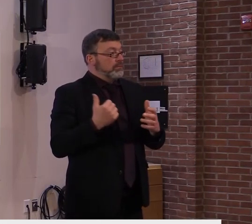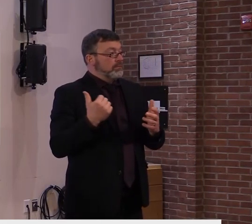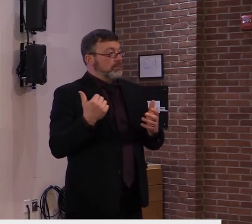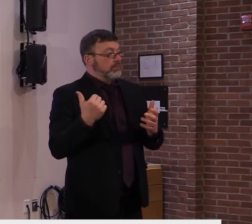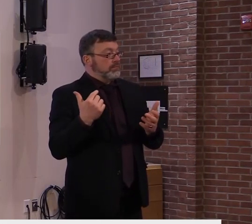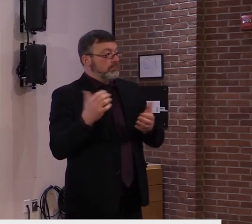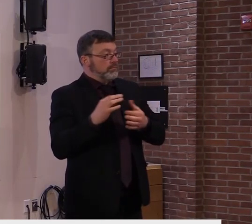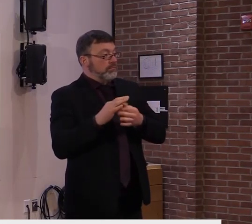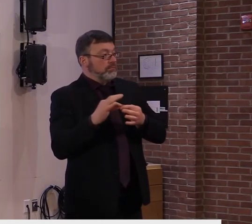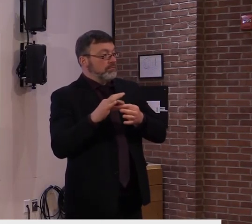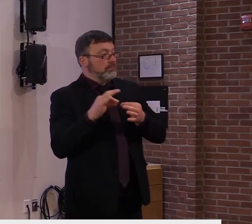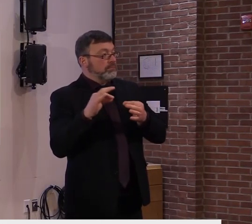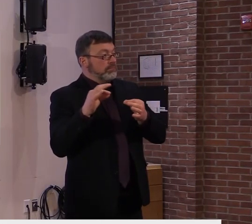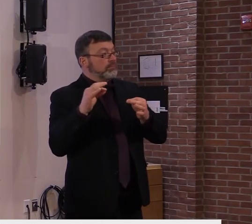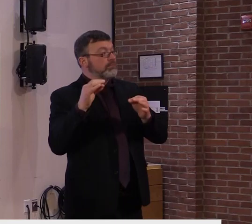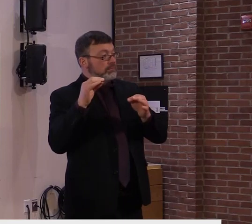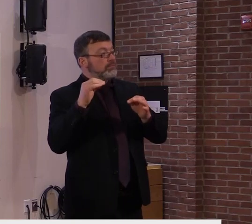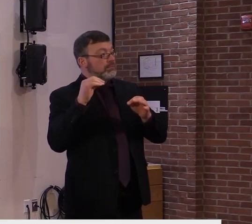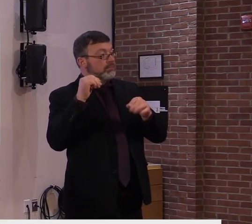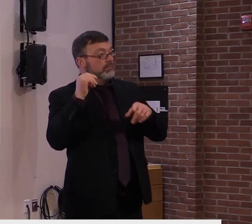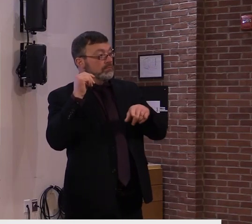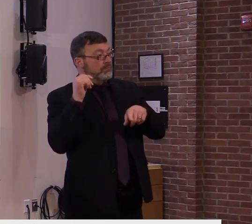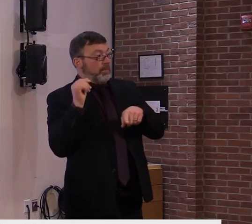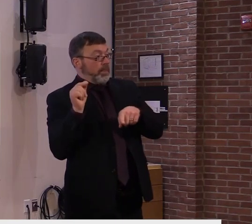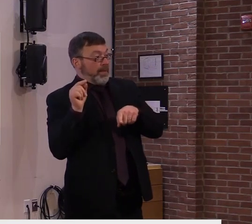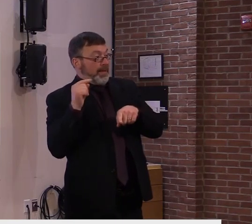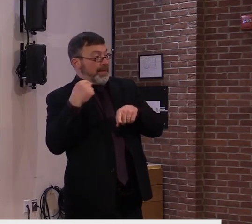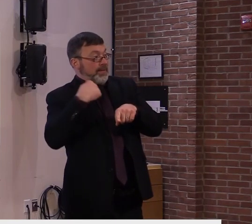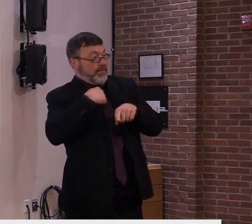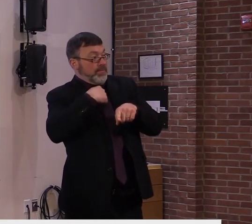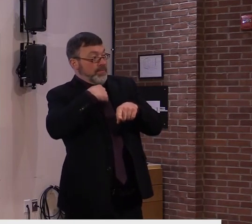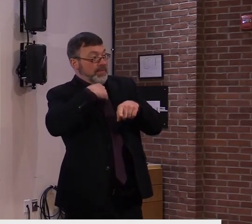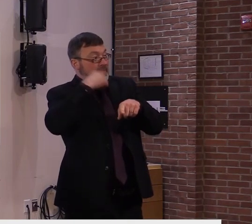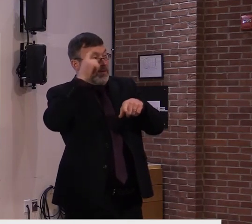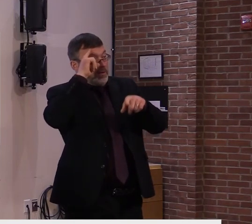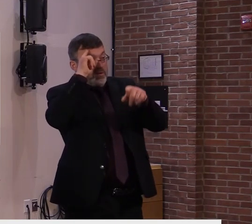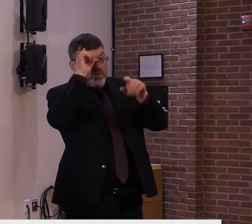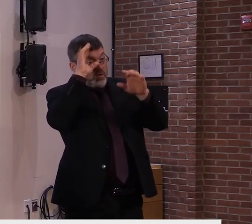in case there's no shows along the way.